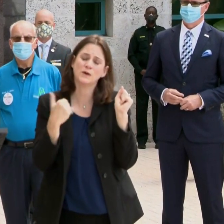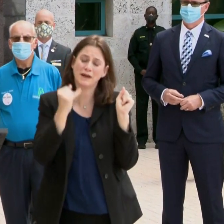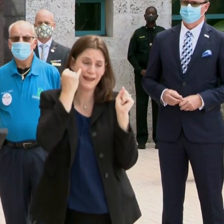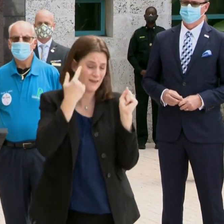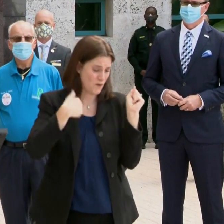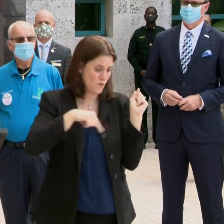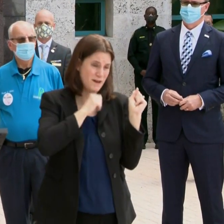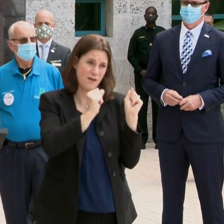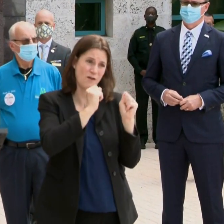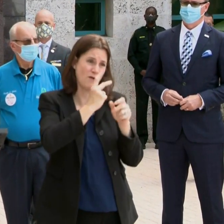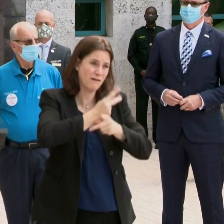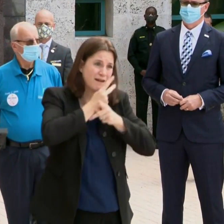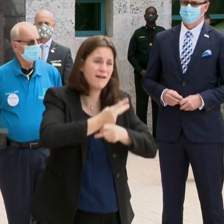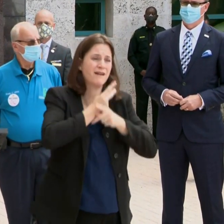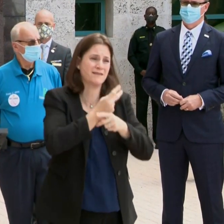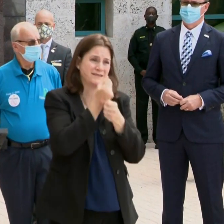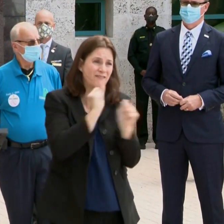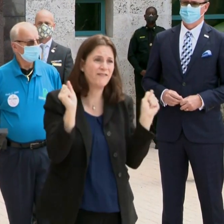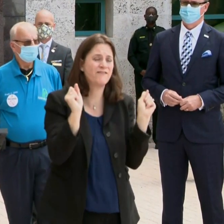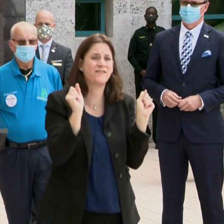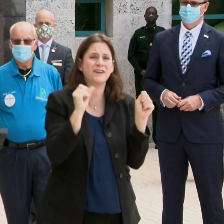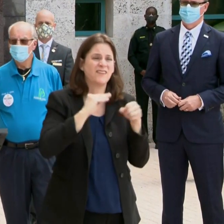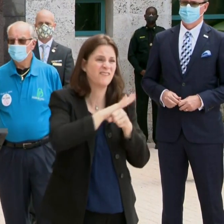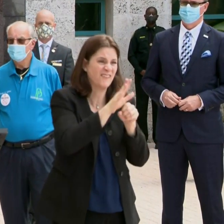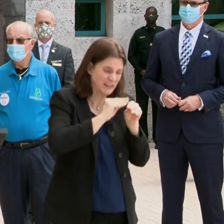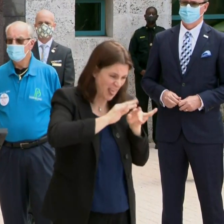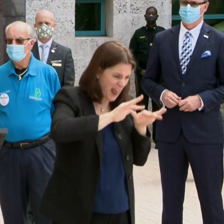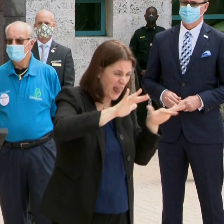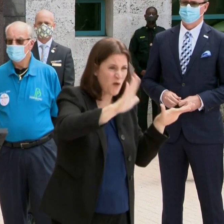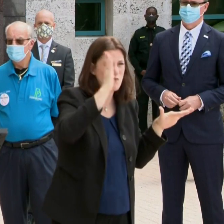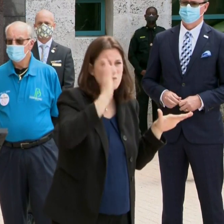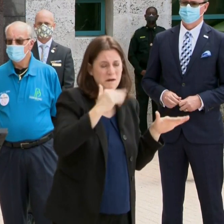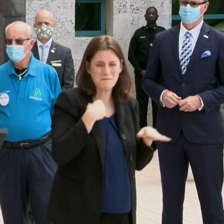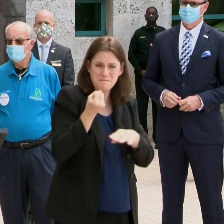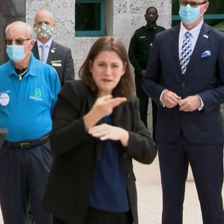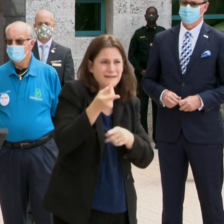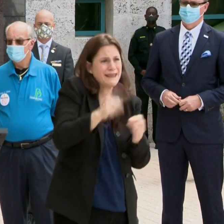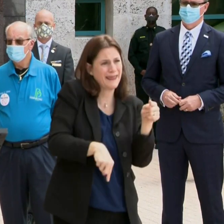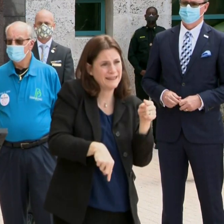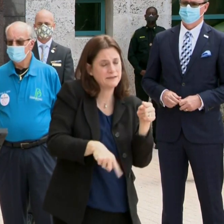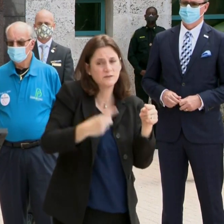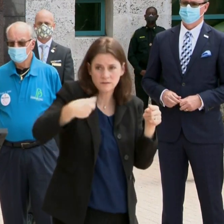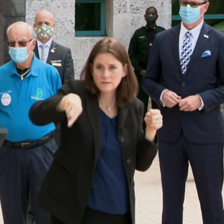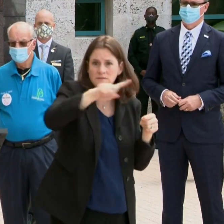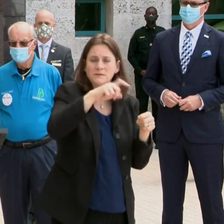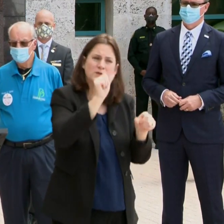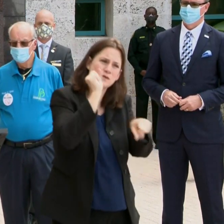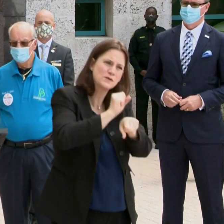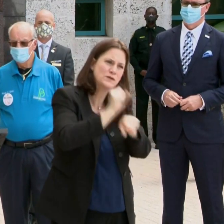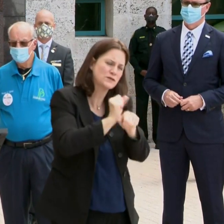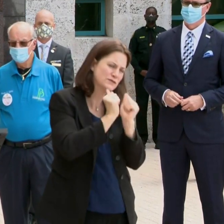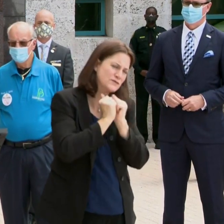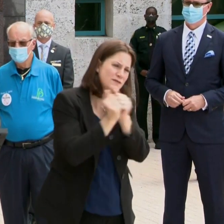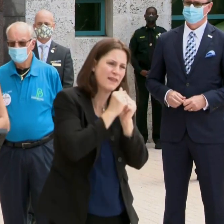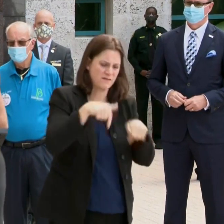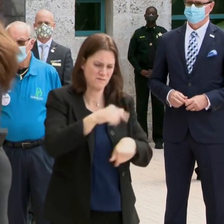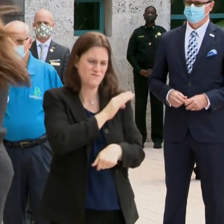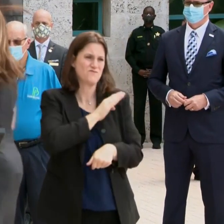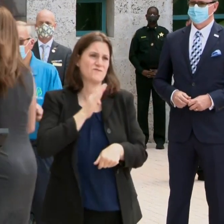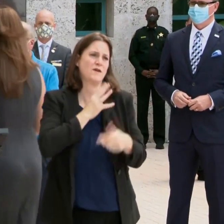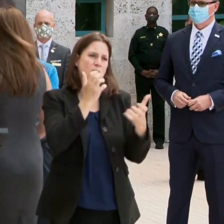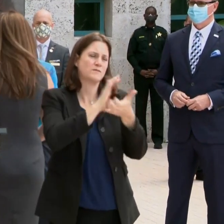never going to beat this virus. So please, everyone, do your part. Let's work together and make Broward County the best. Thank you.